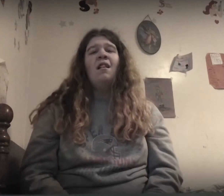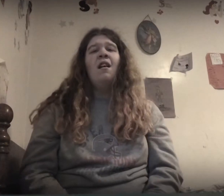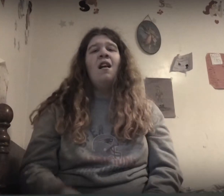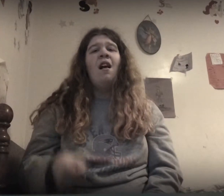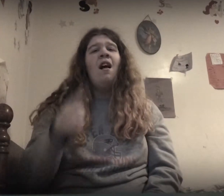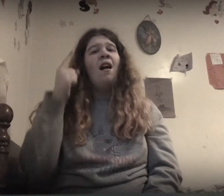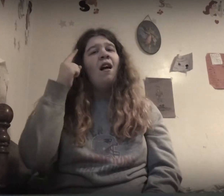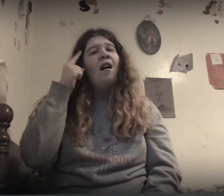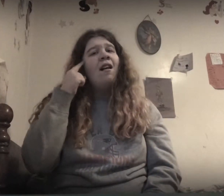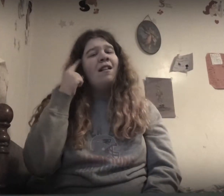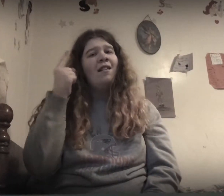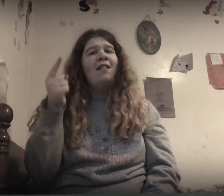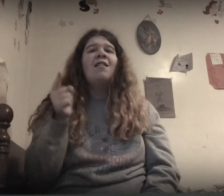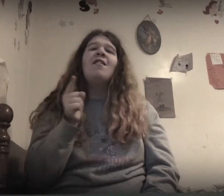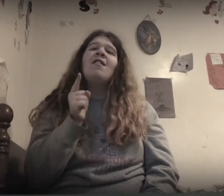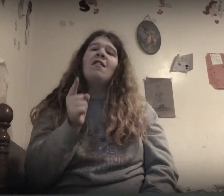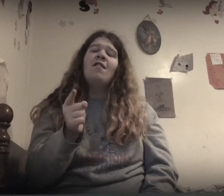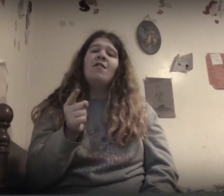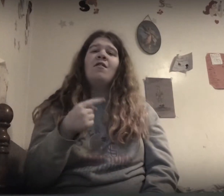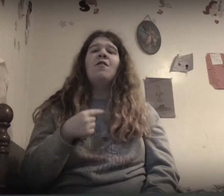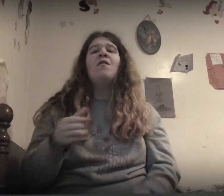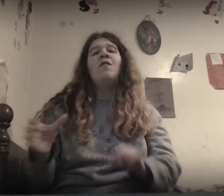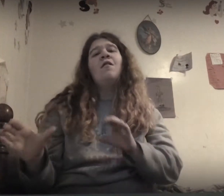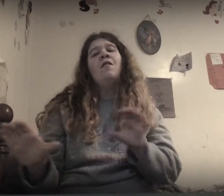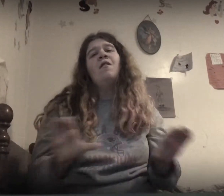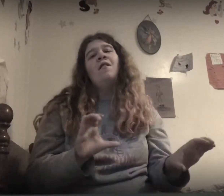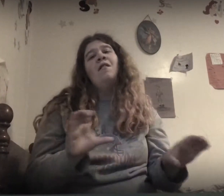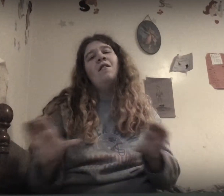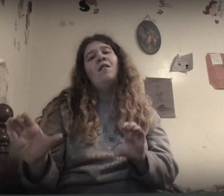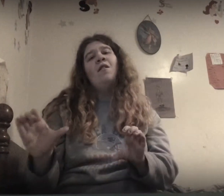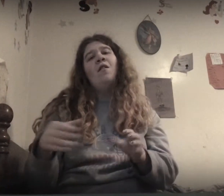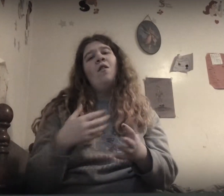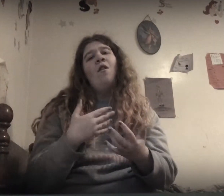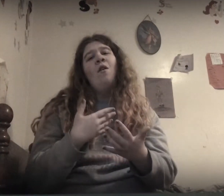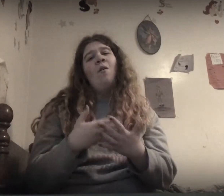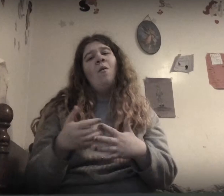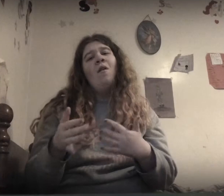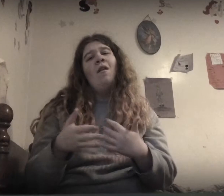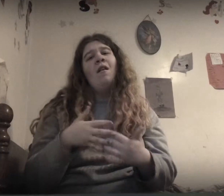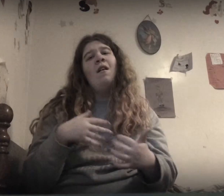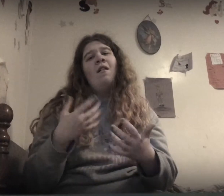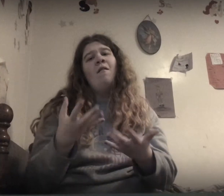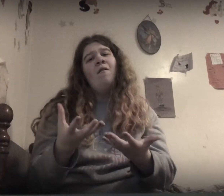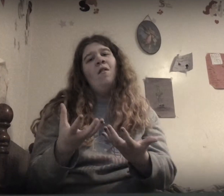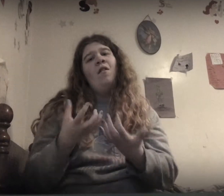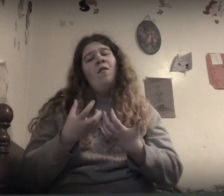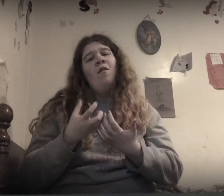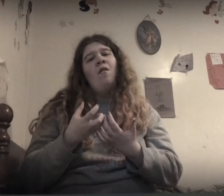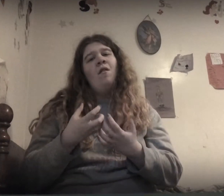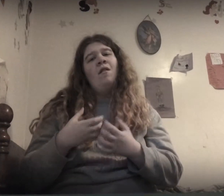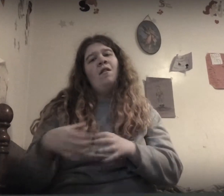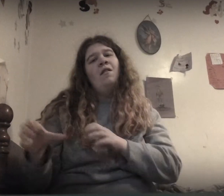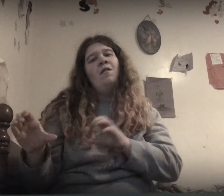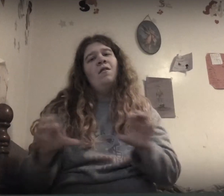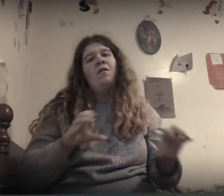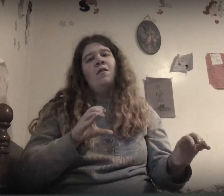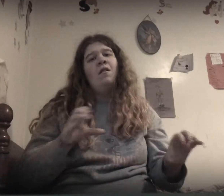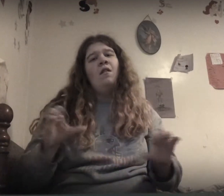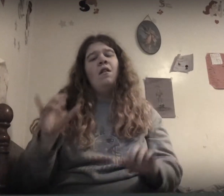I think that you could be whatever you wanted to be